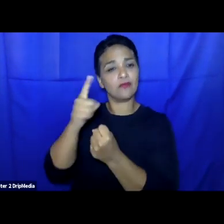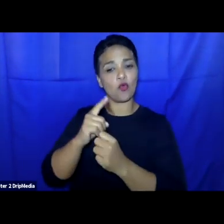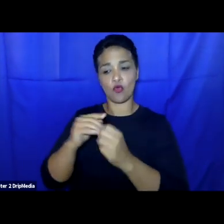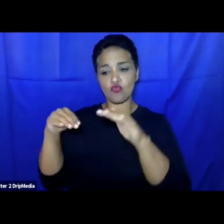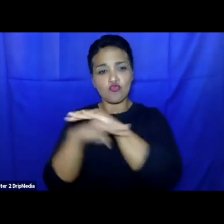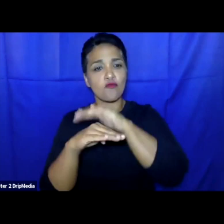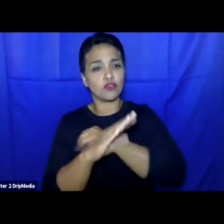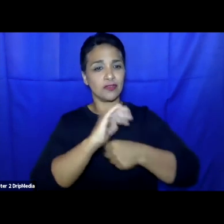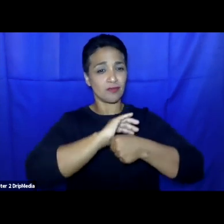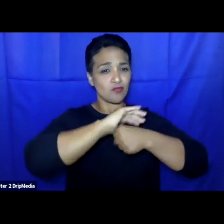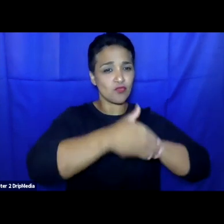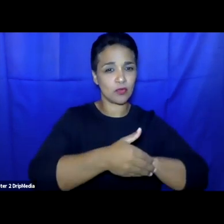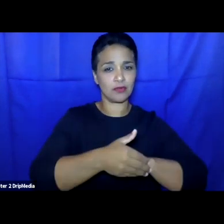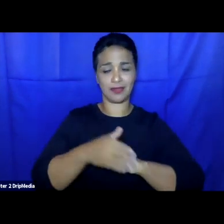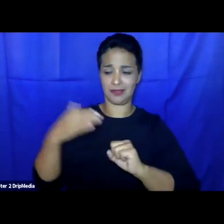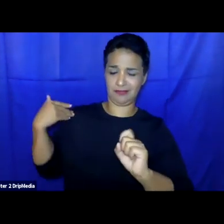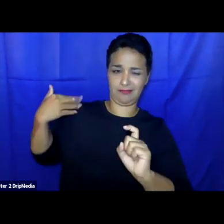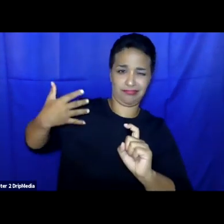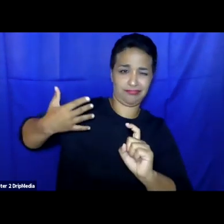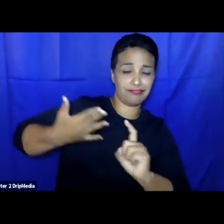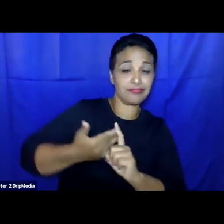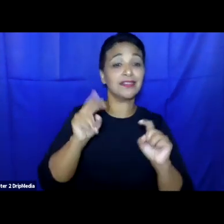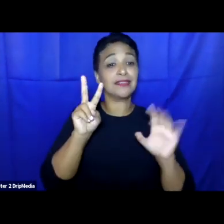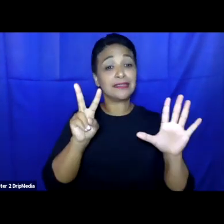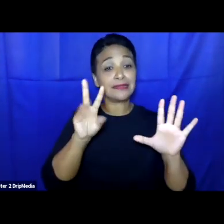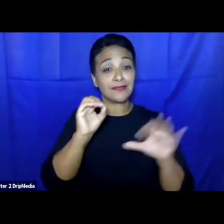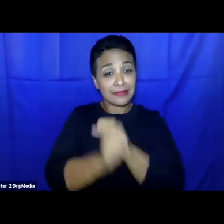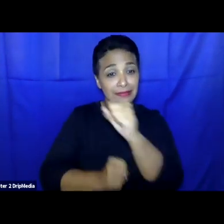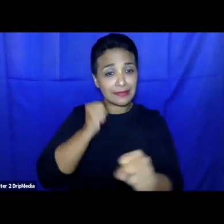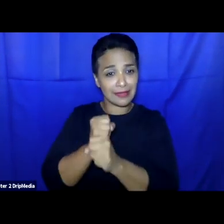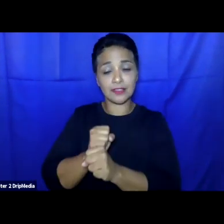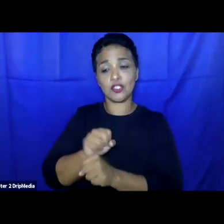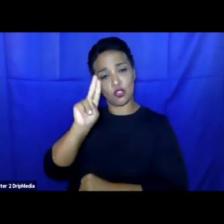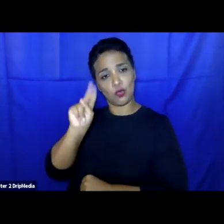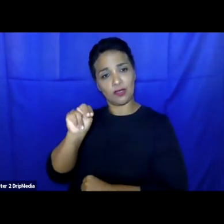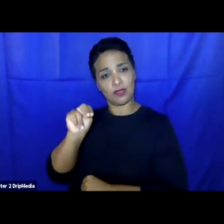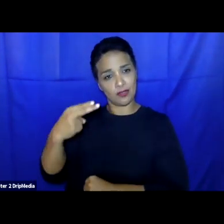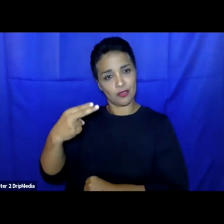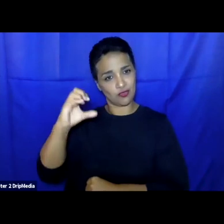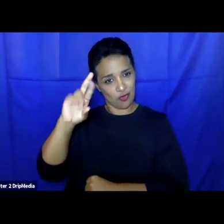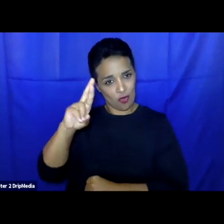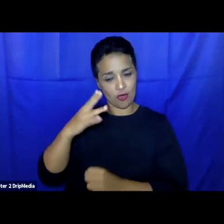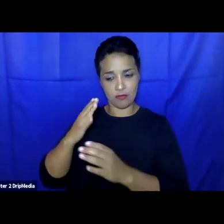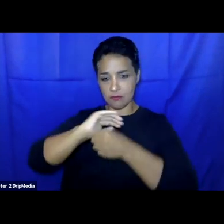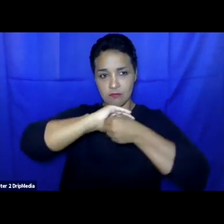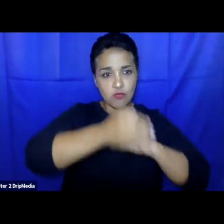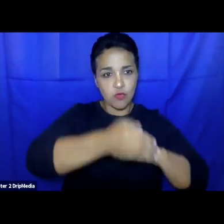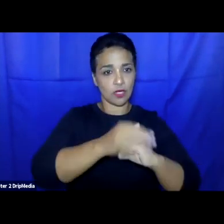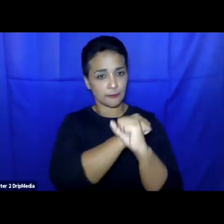the seven decades of which UNHCR has been in the refugee protection business. And I think it's important, the work of Madeline